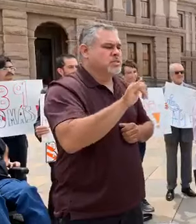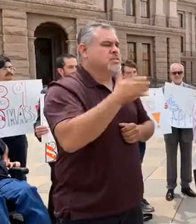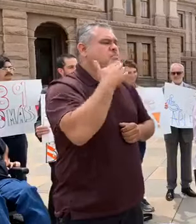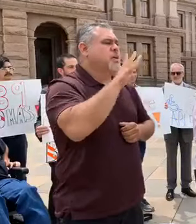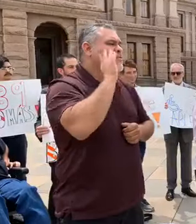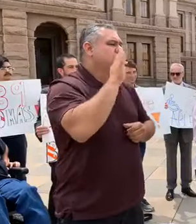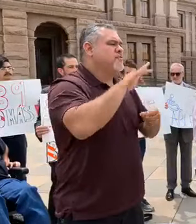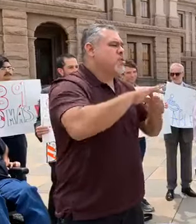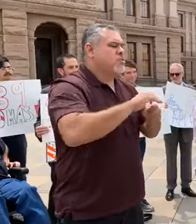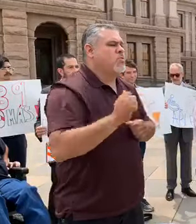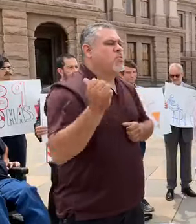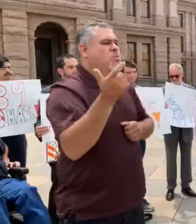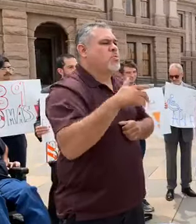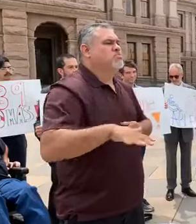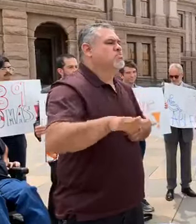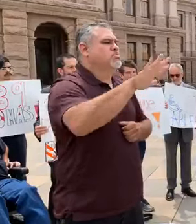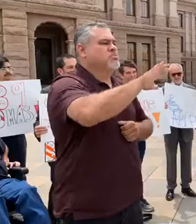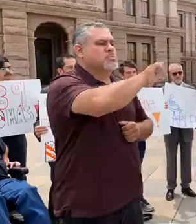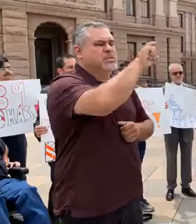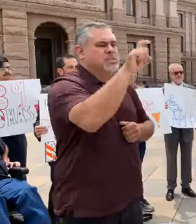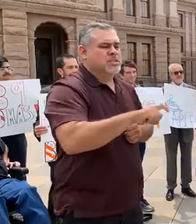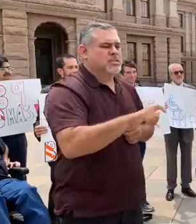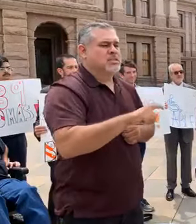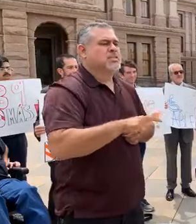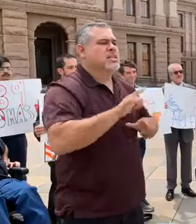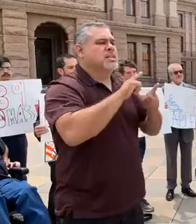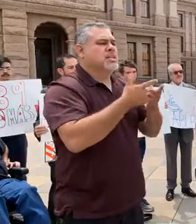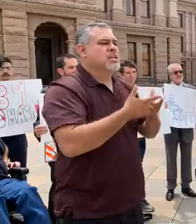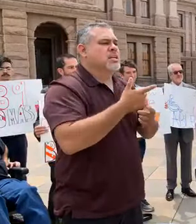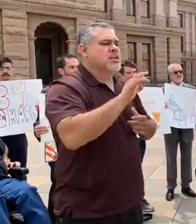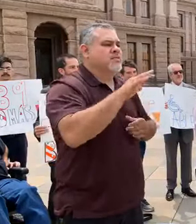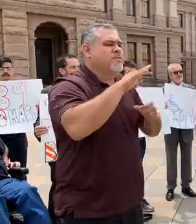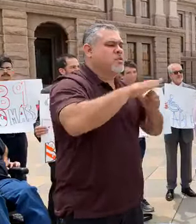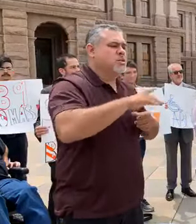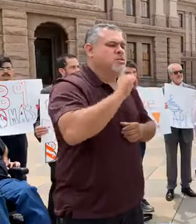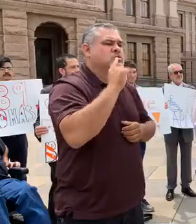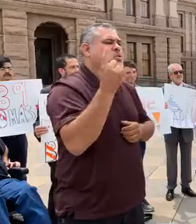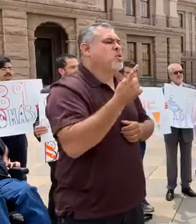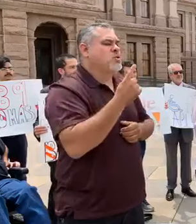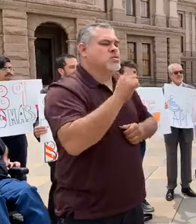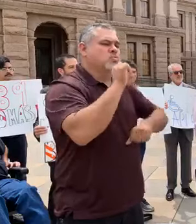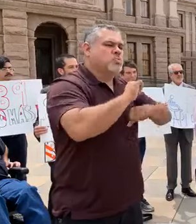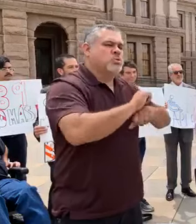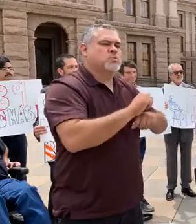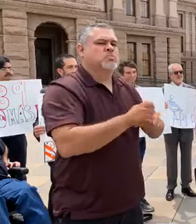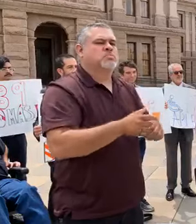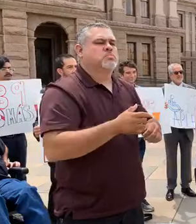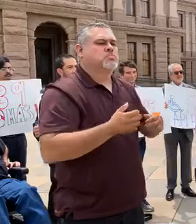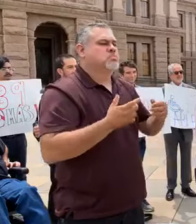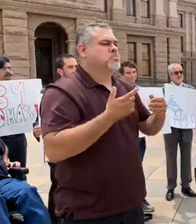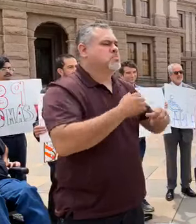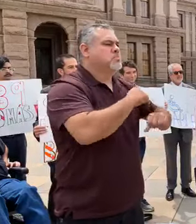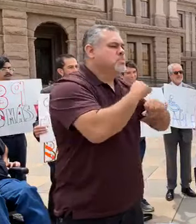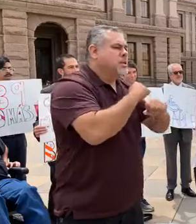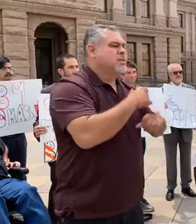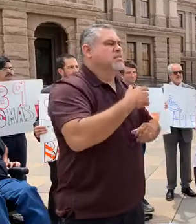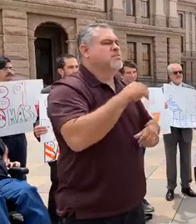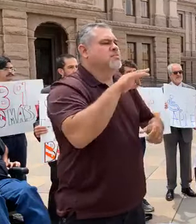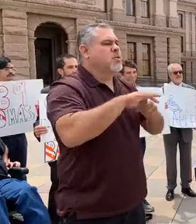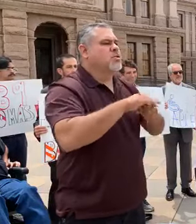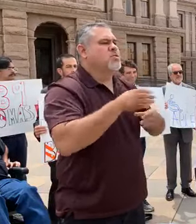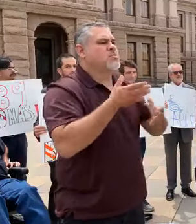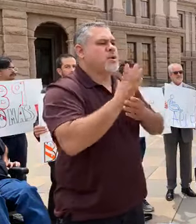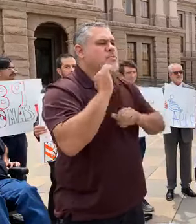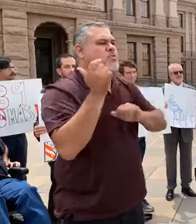voters all across Texas. The League of Women Voters is always working to protect voting rights of all